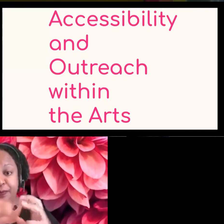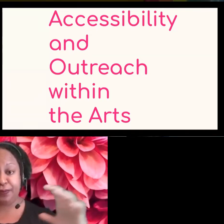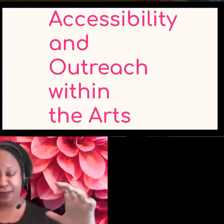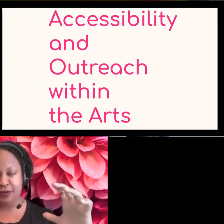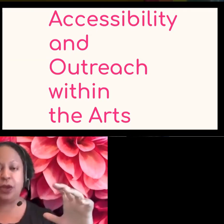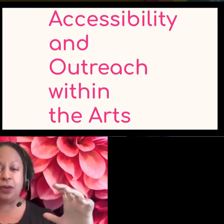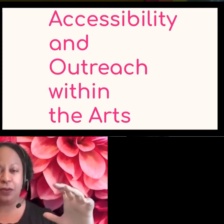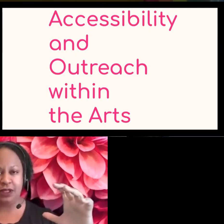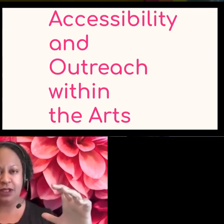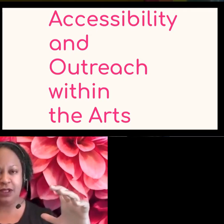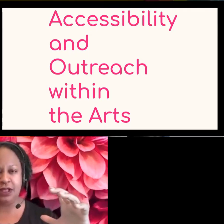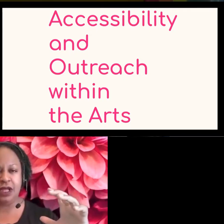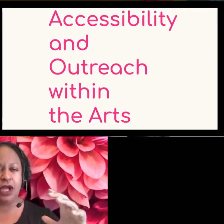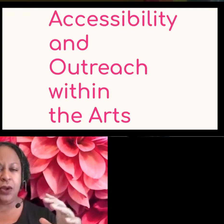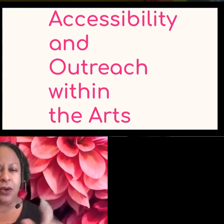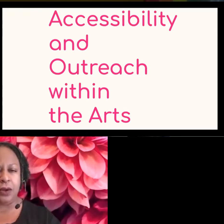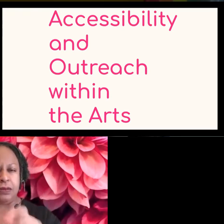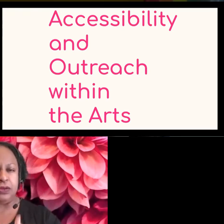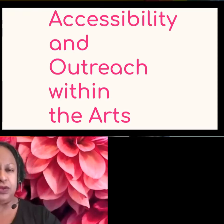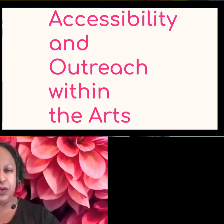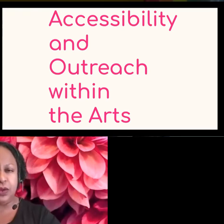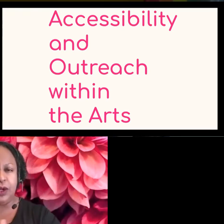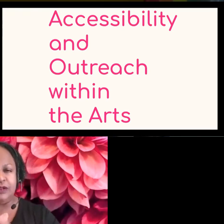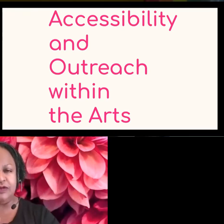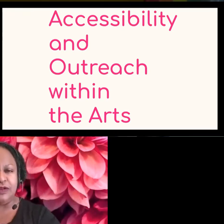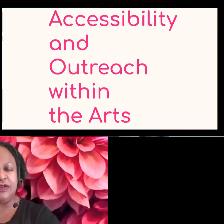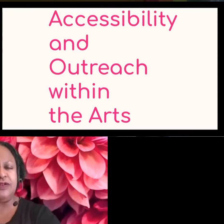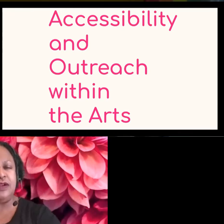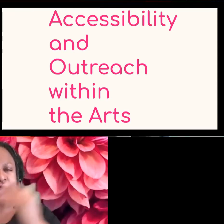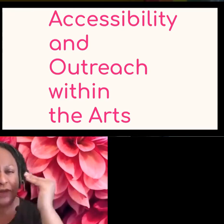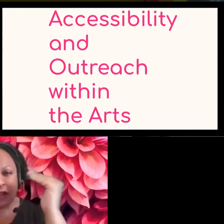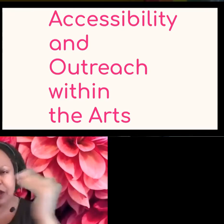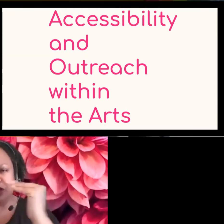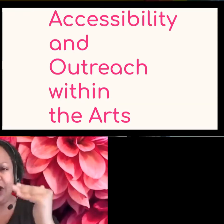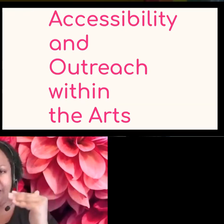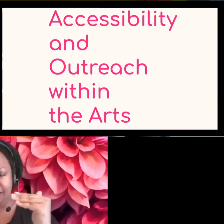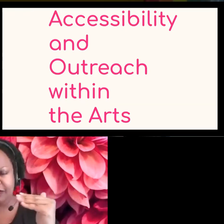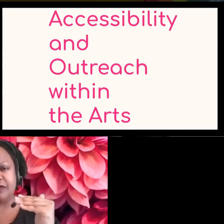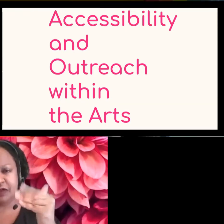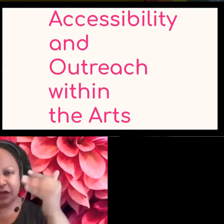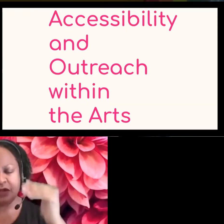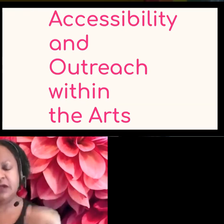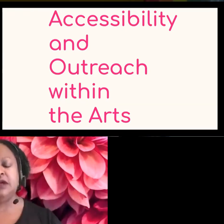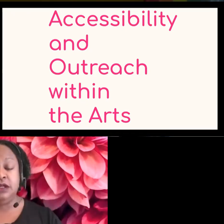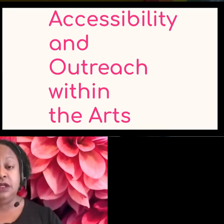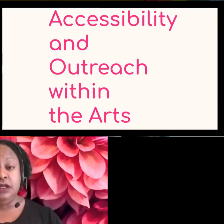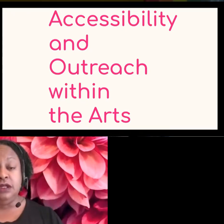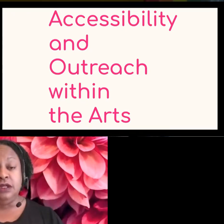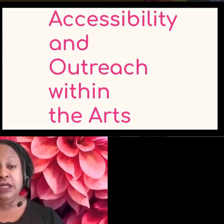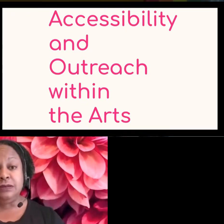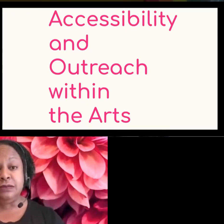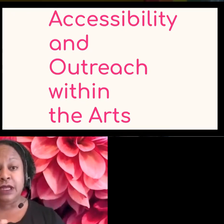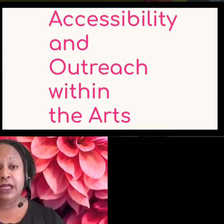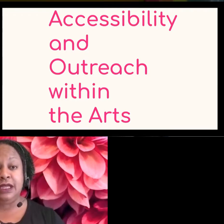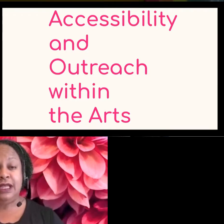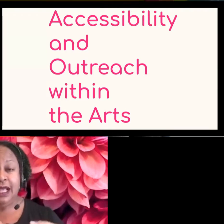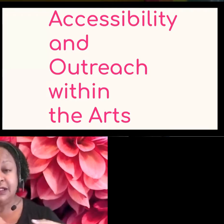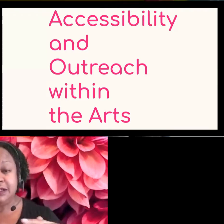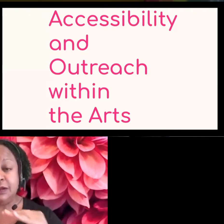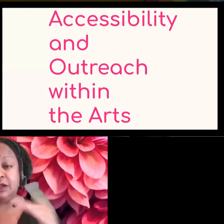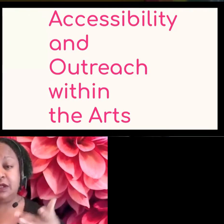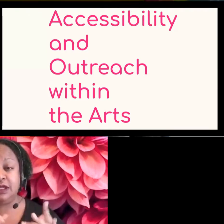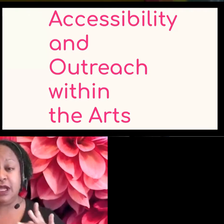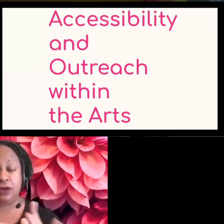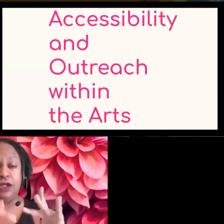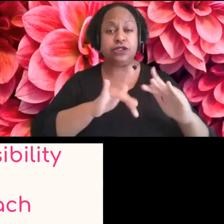Um, I'm going to talk a little about what accessibility is, its primary principles, um, how to navigate, what access means for you and your